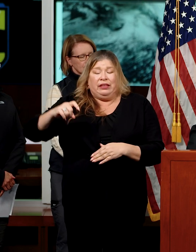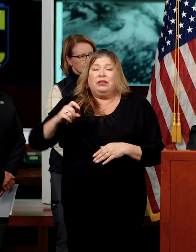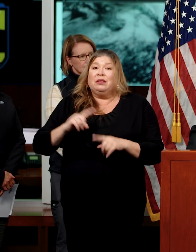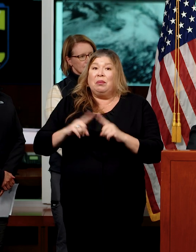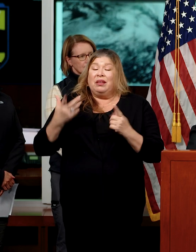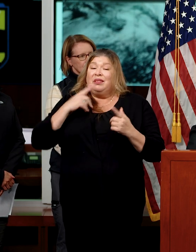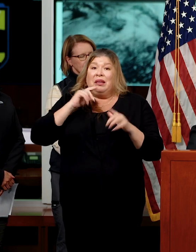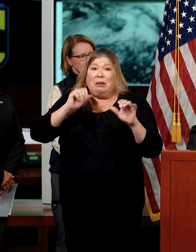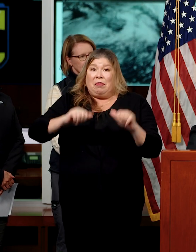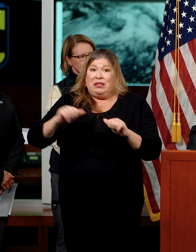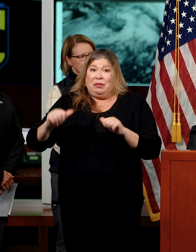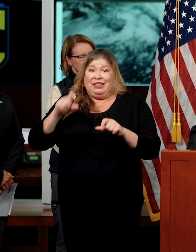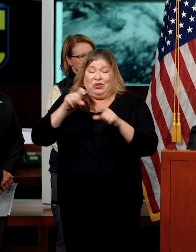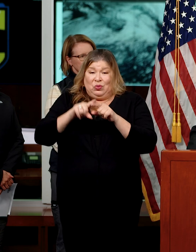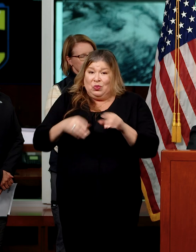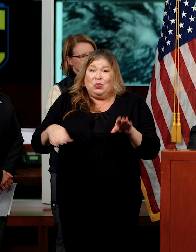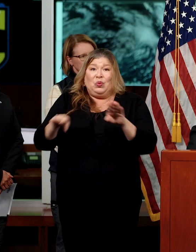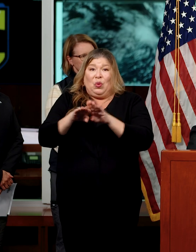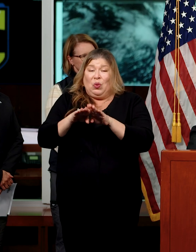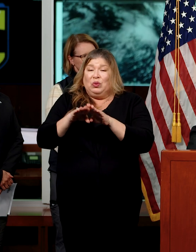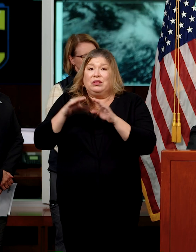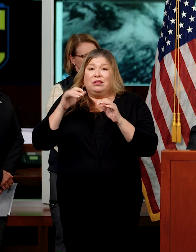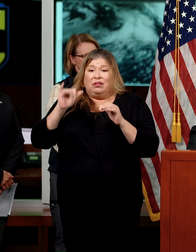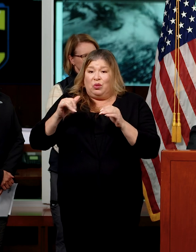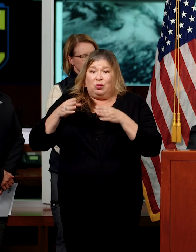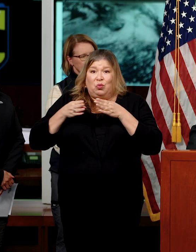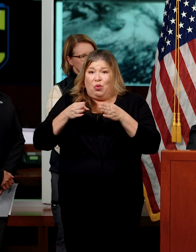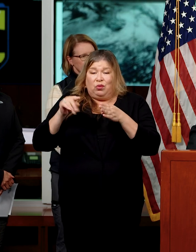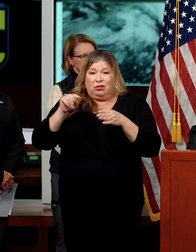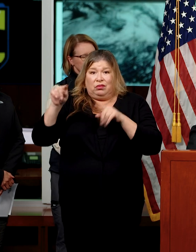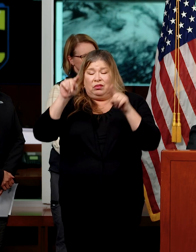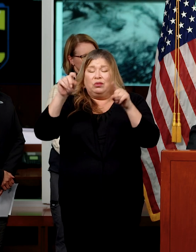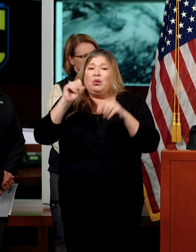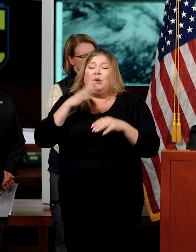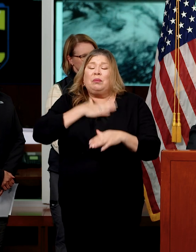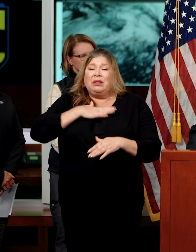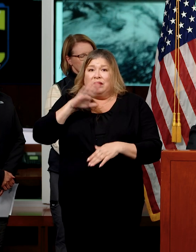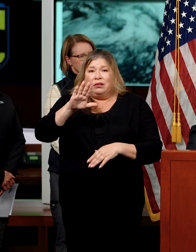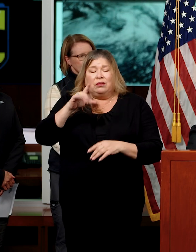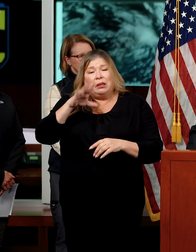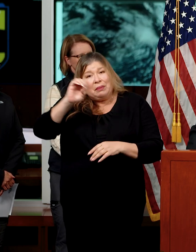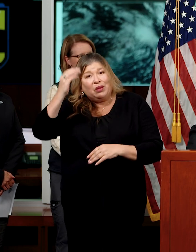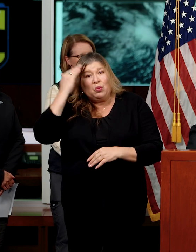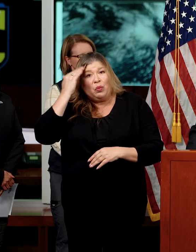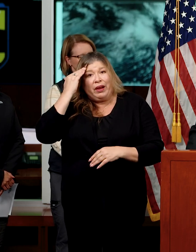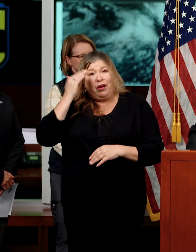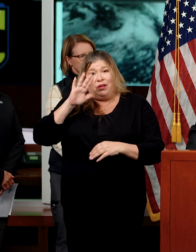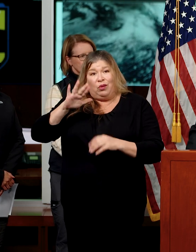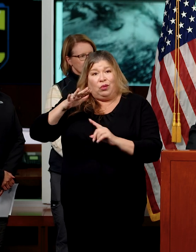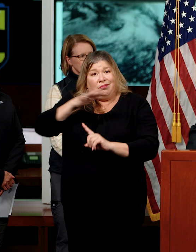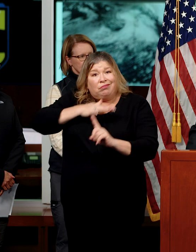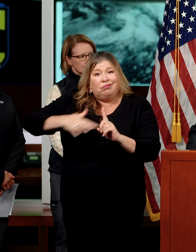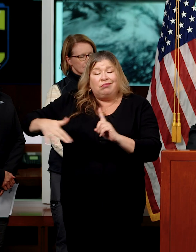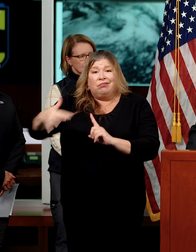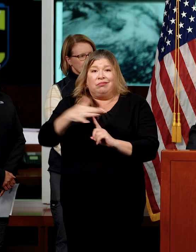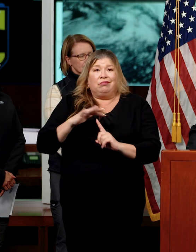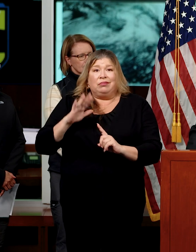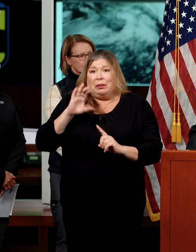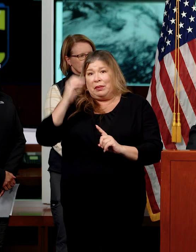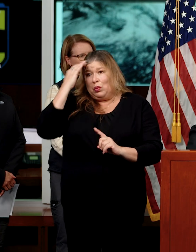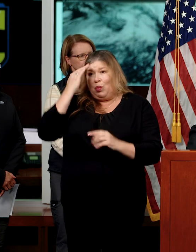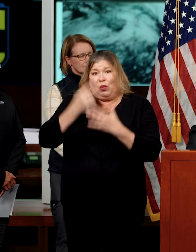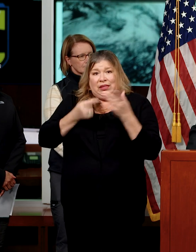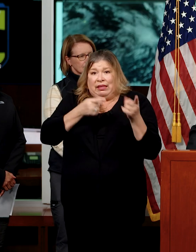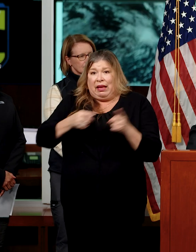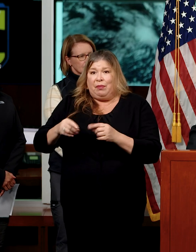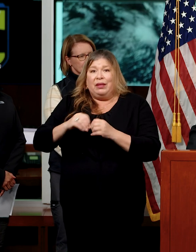it is possible that we will need to close the central roads. And so please stay aware of your surroundings and what's